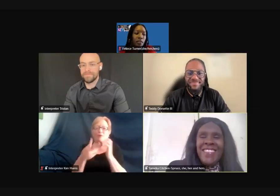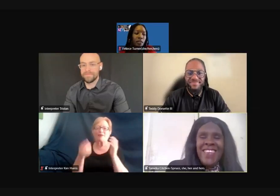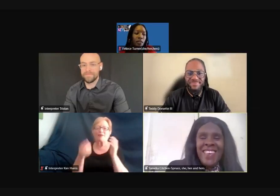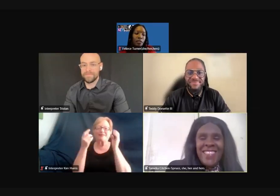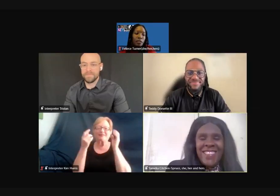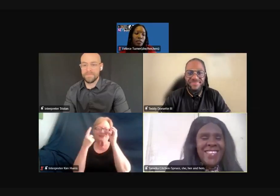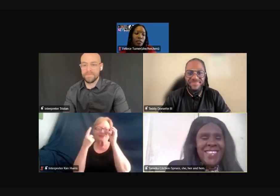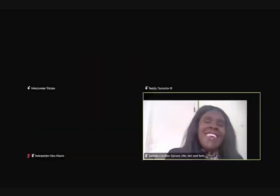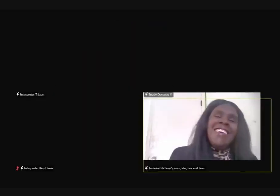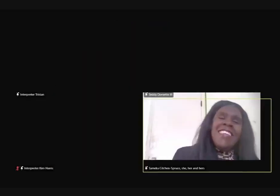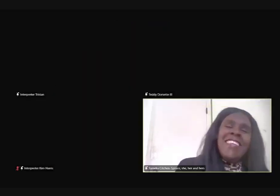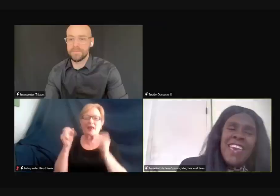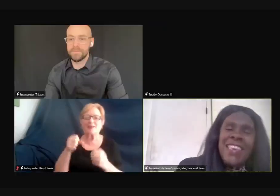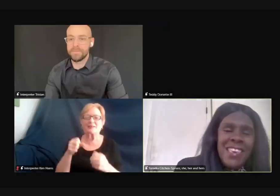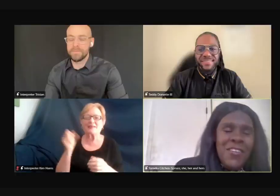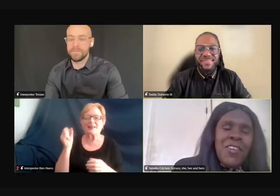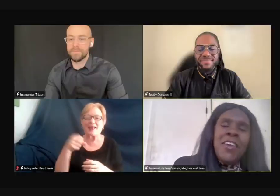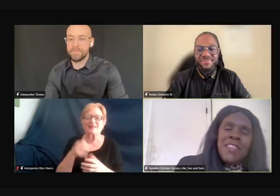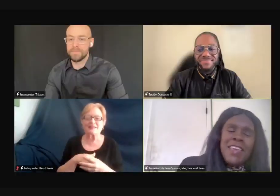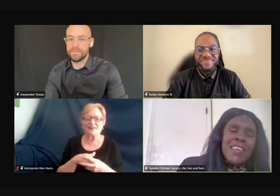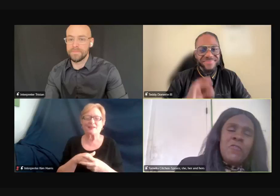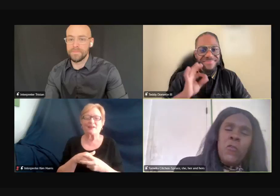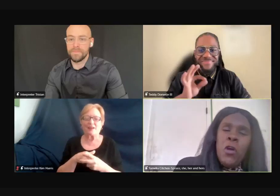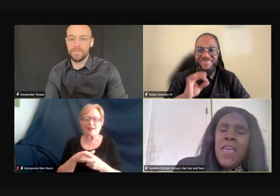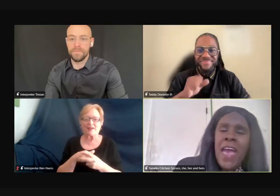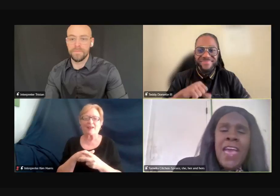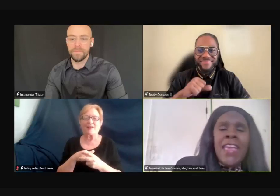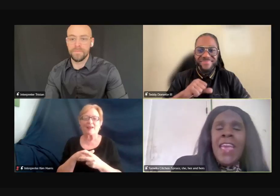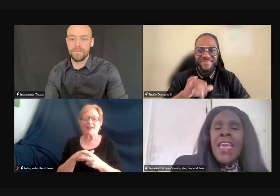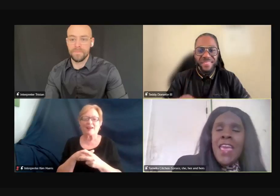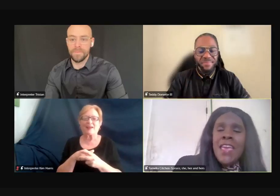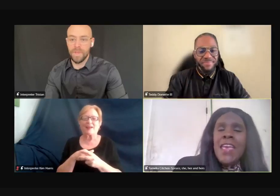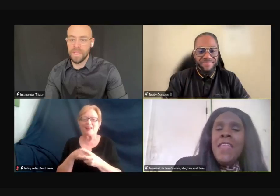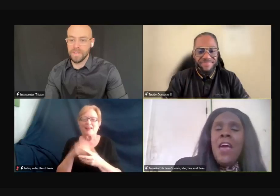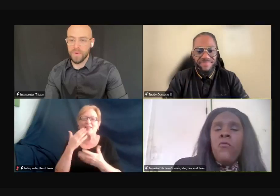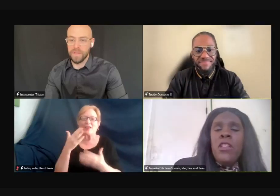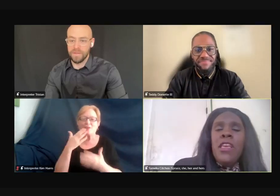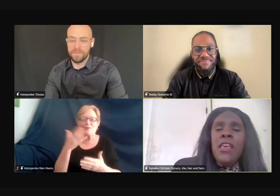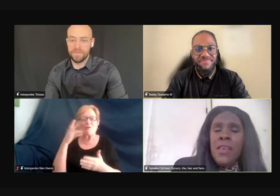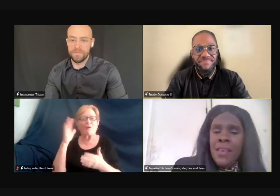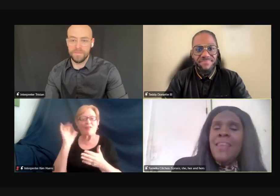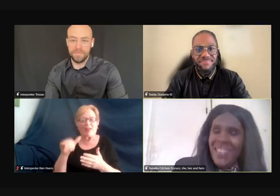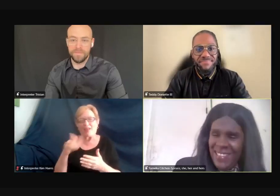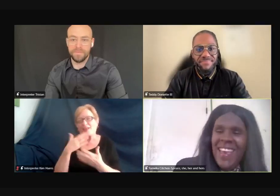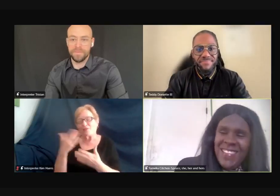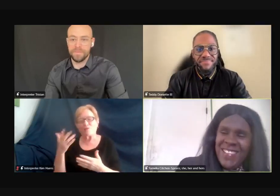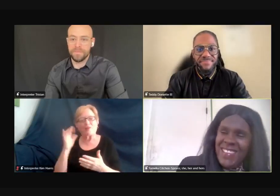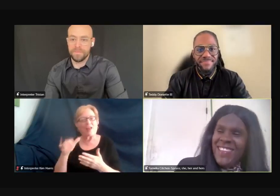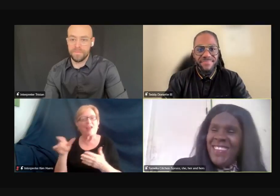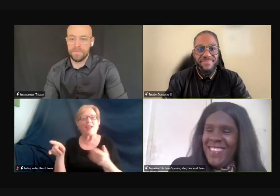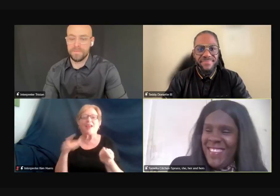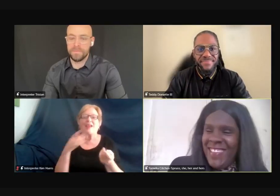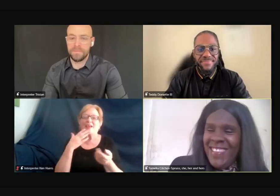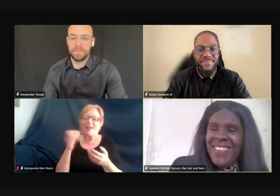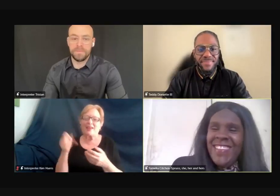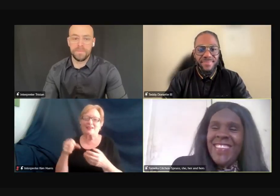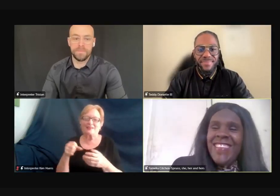Yes. Yes. Thank you. Thank you for that. And that really, yes.